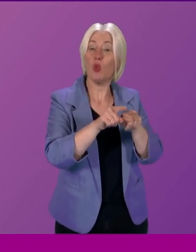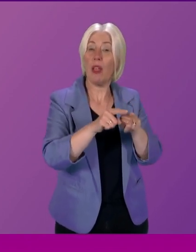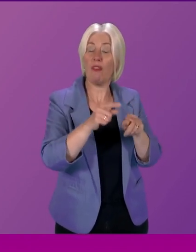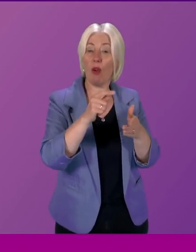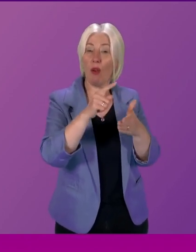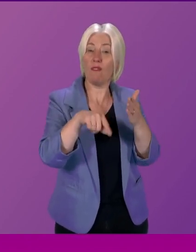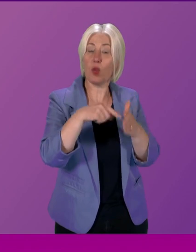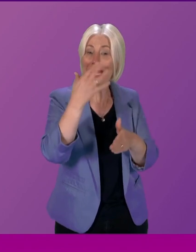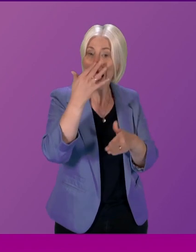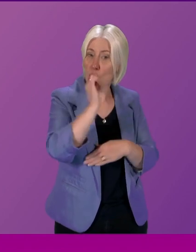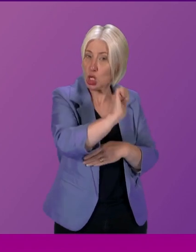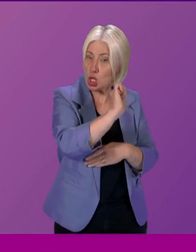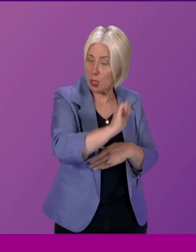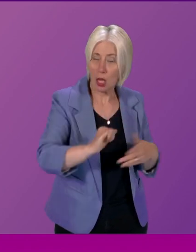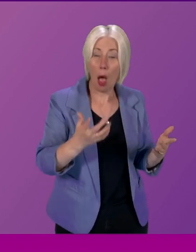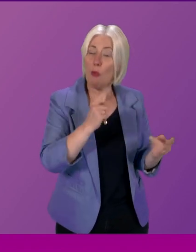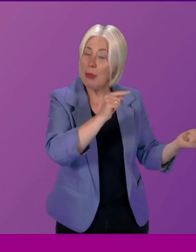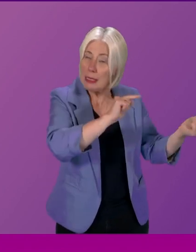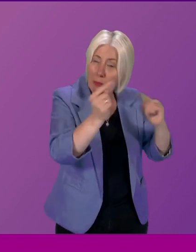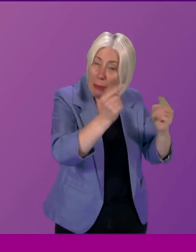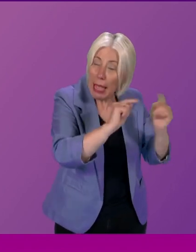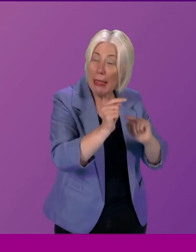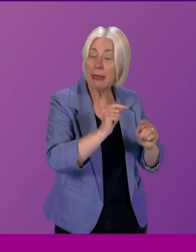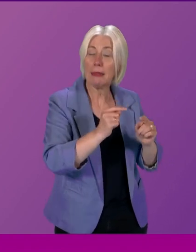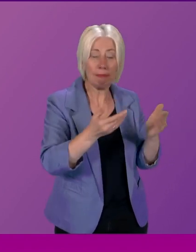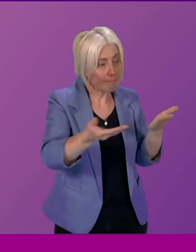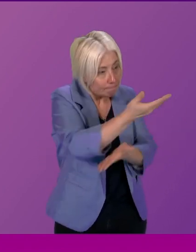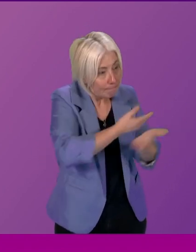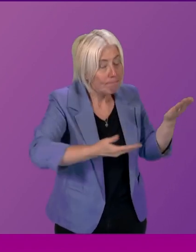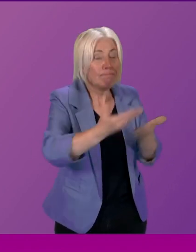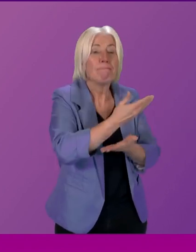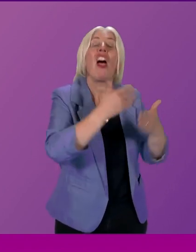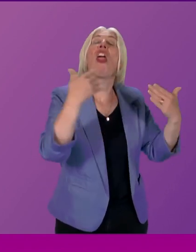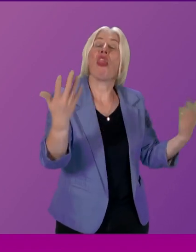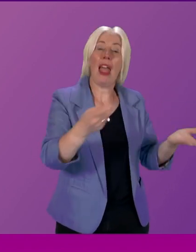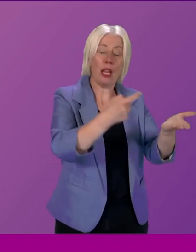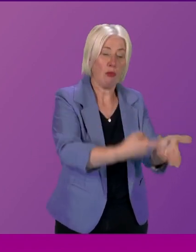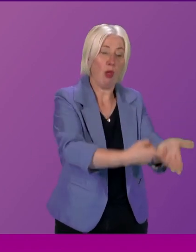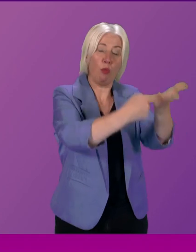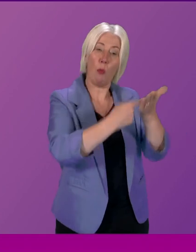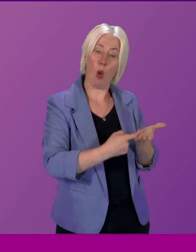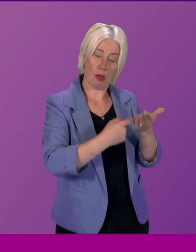all of those issues have been debated and discussed and proposals then brought forward to the eruptors in that regard